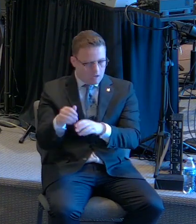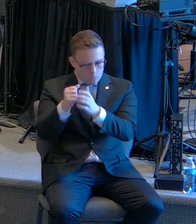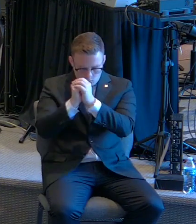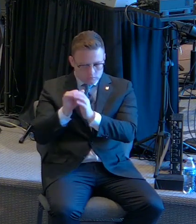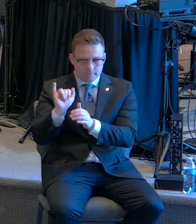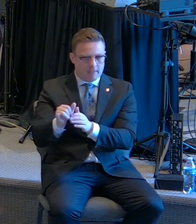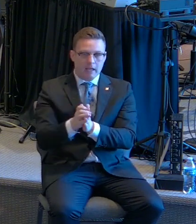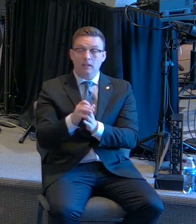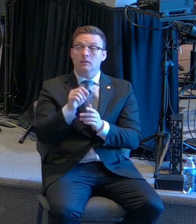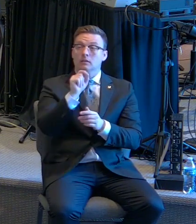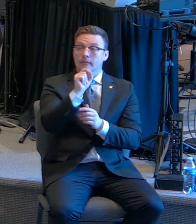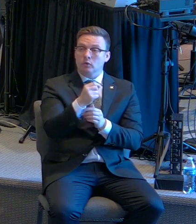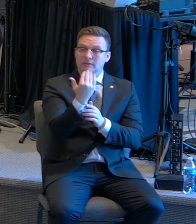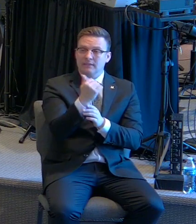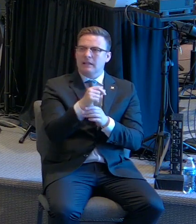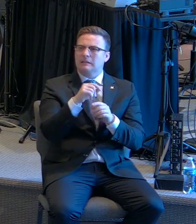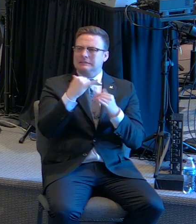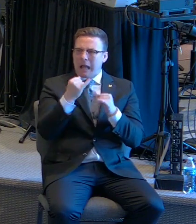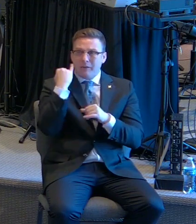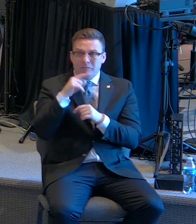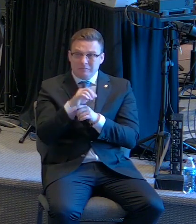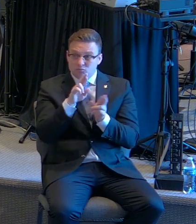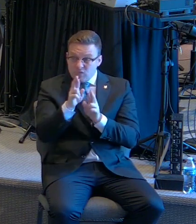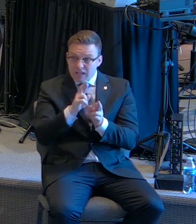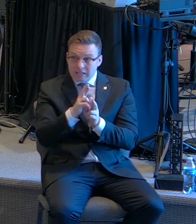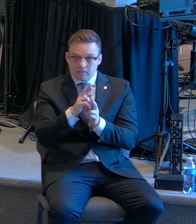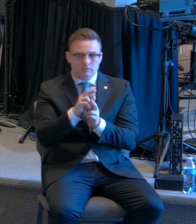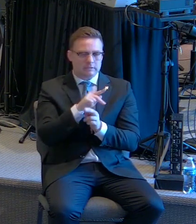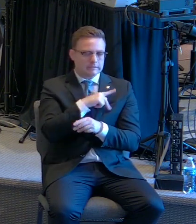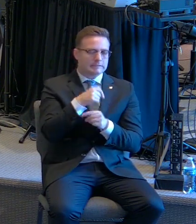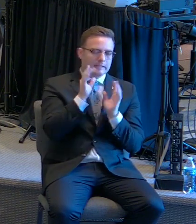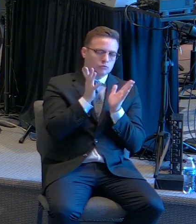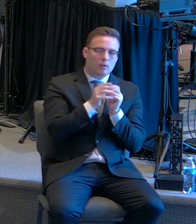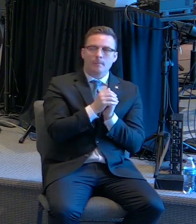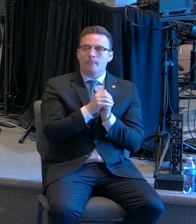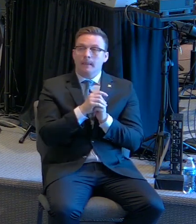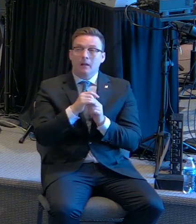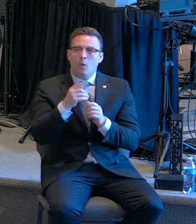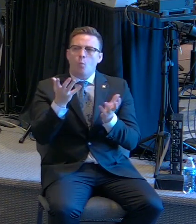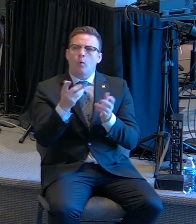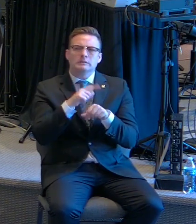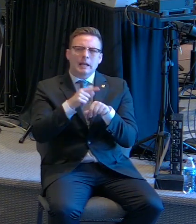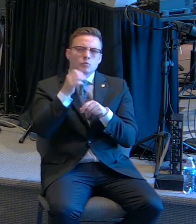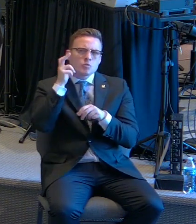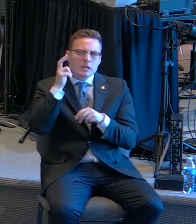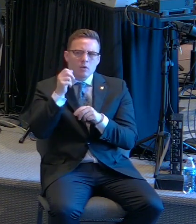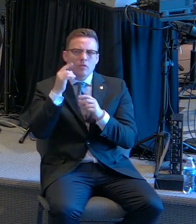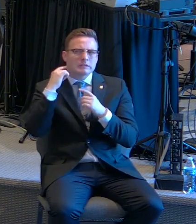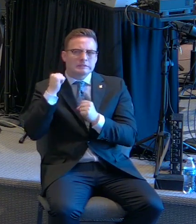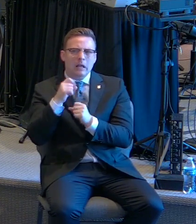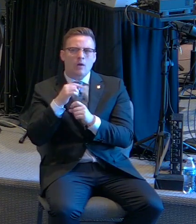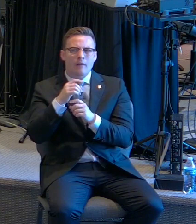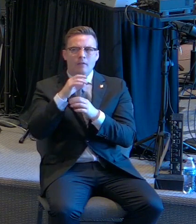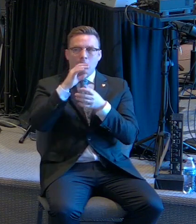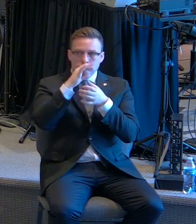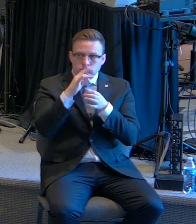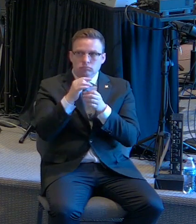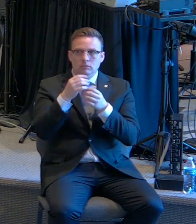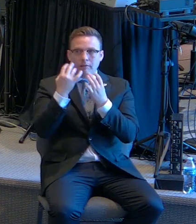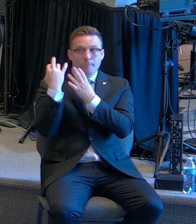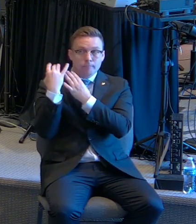it says, Now if ye be ready, this is King Nebuchadnezzar, that at what time ye hear the sound of the cornet, flute,